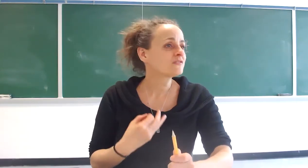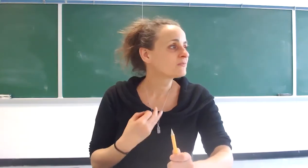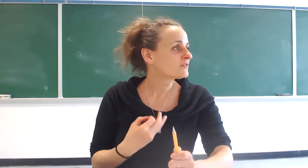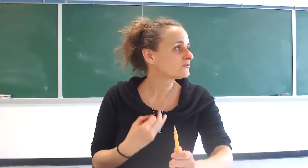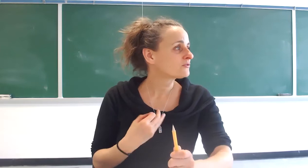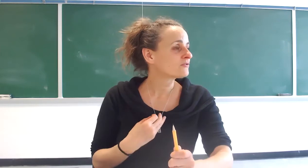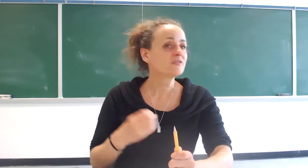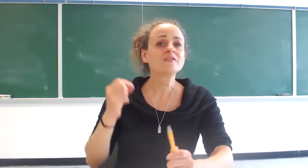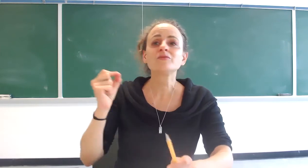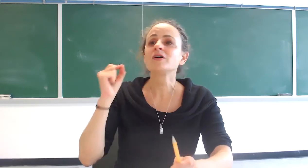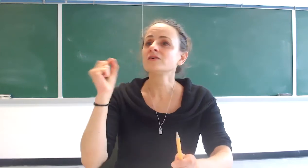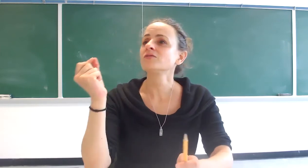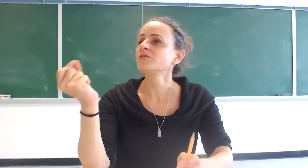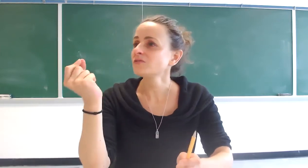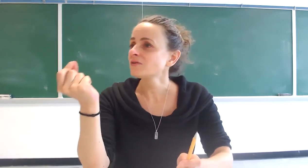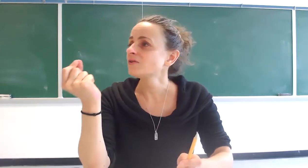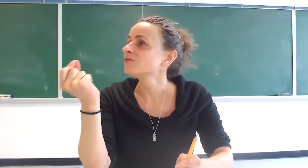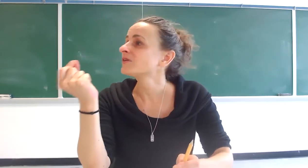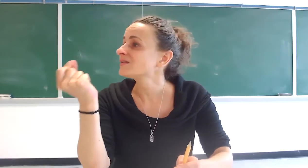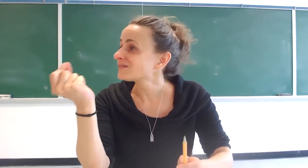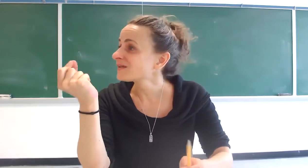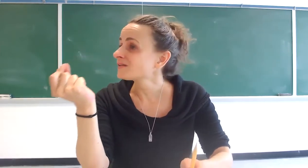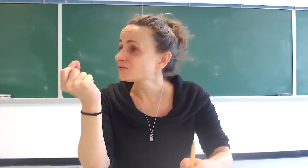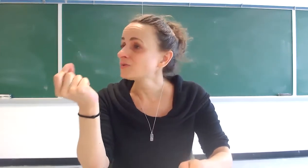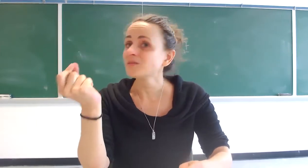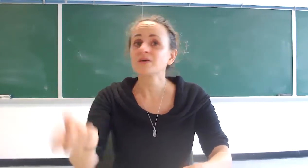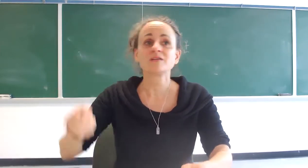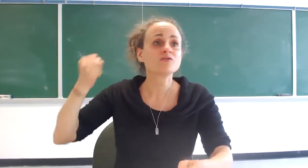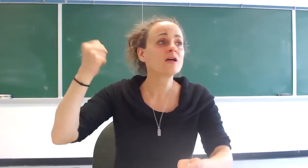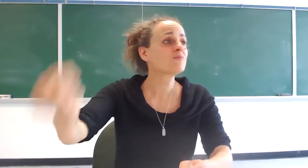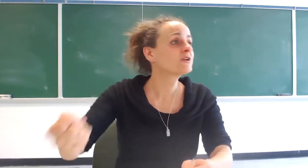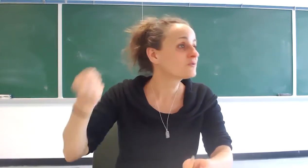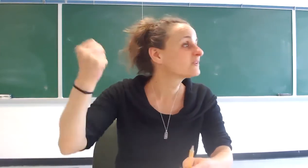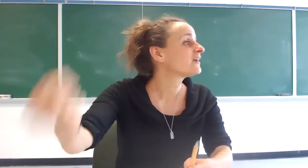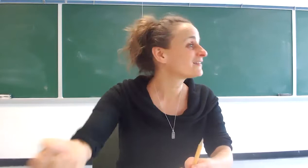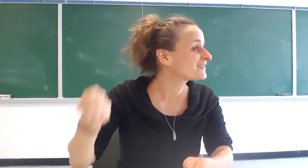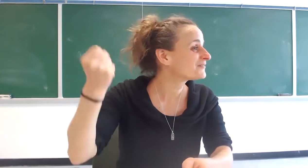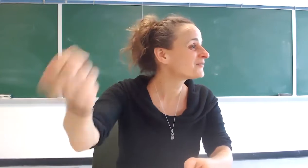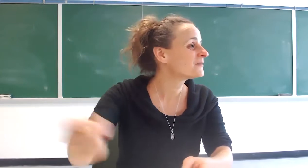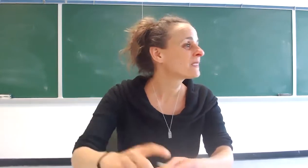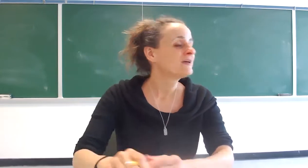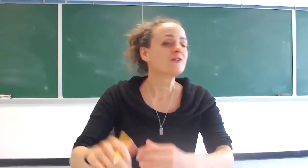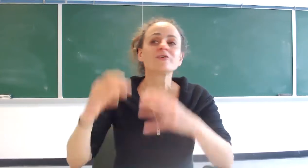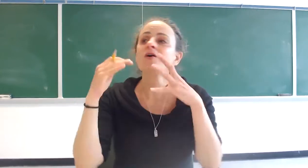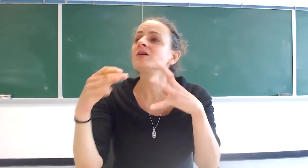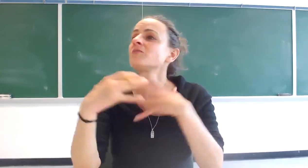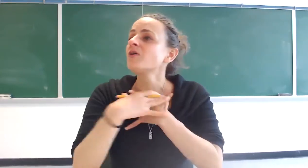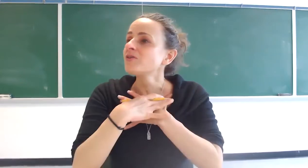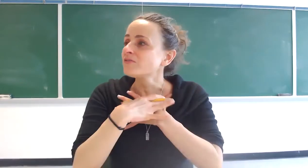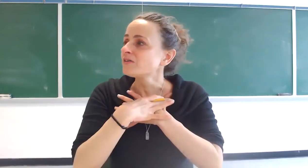by the torture this is why the torturer goes insane doing it because he's trying to break you and he can't right there's always a part of us